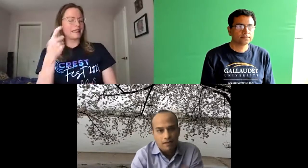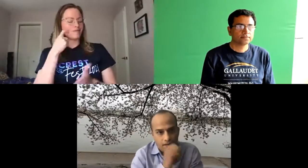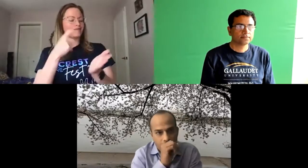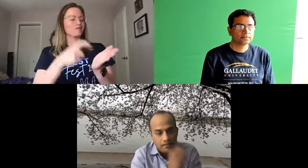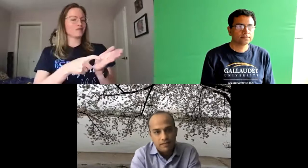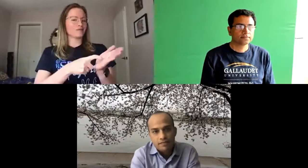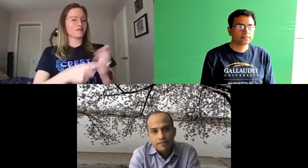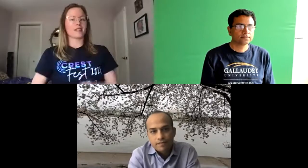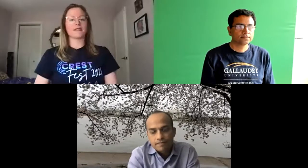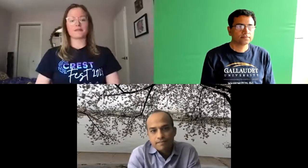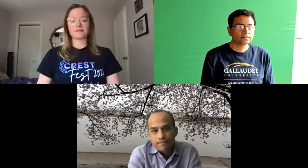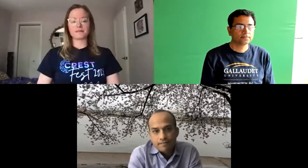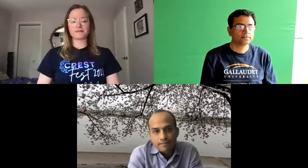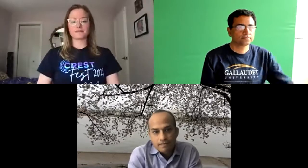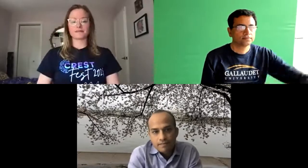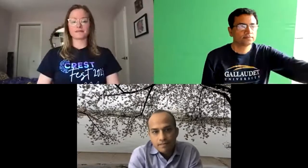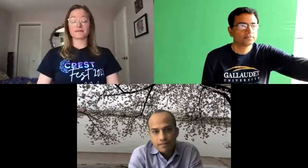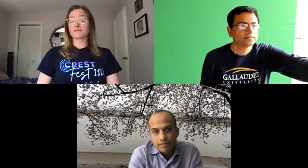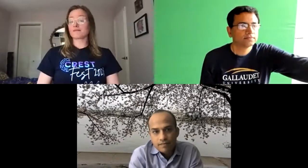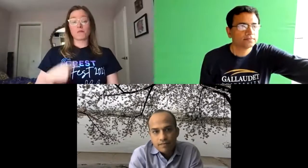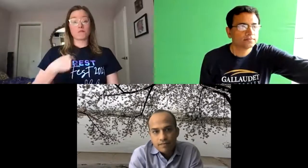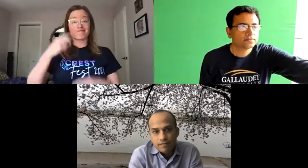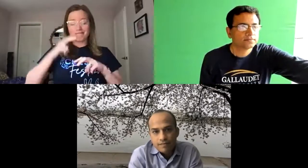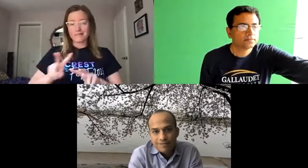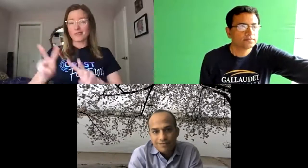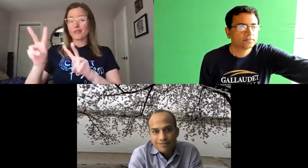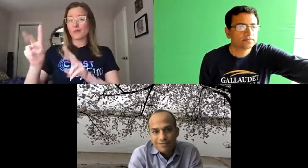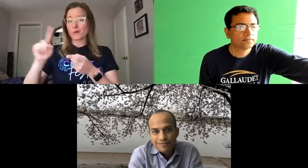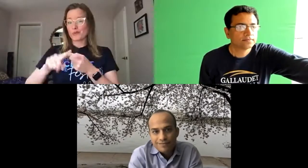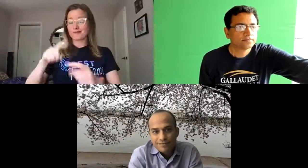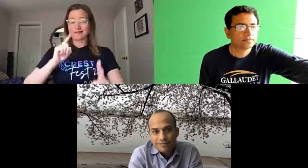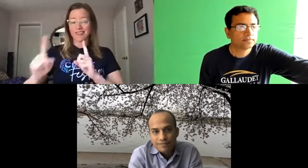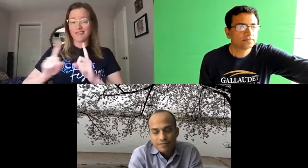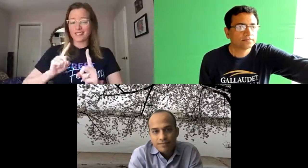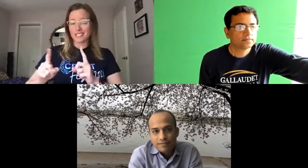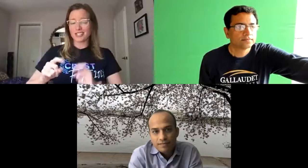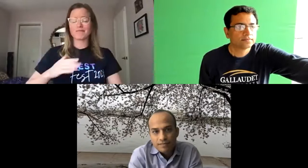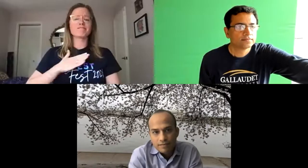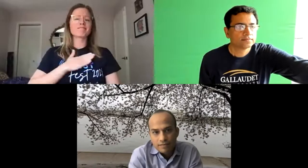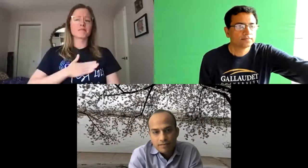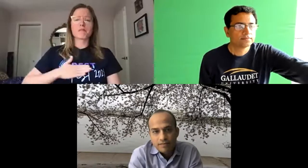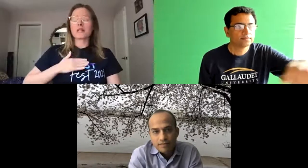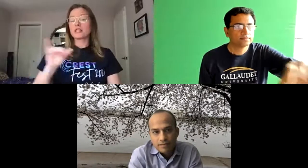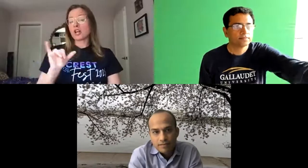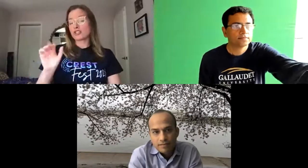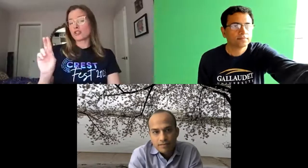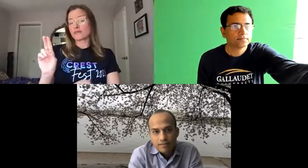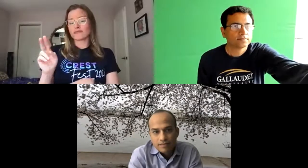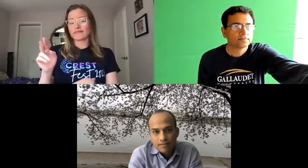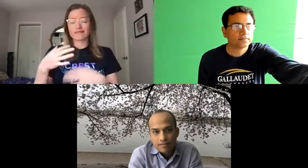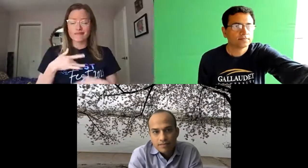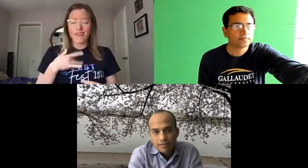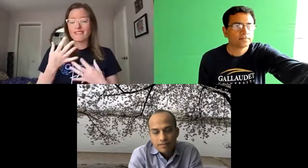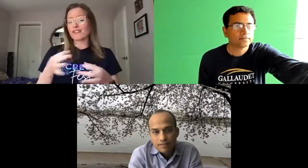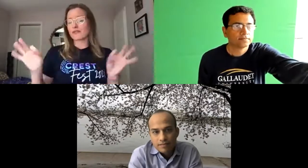using that feature makes it easier for both discussants today to see your questions that said i'm looking